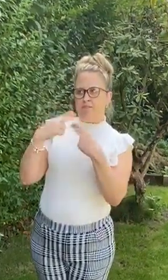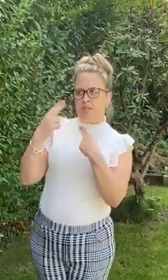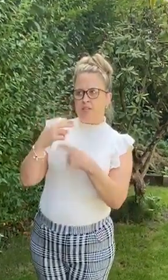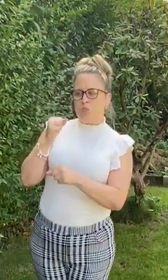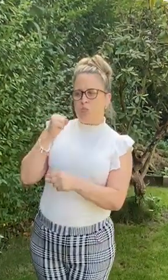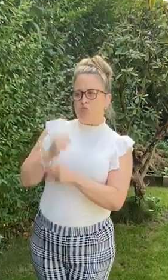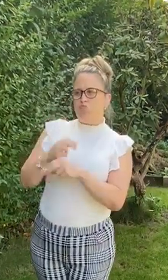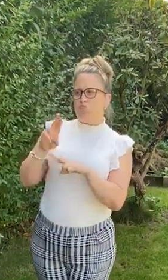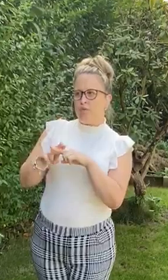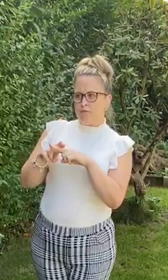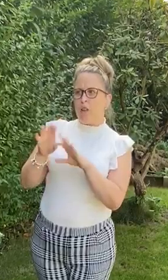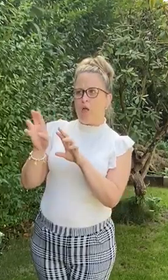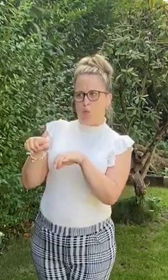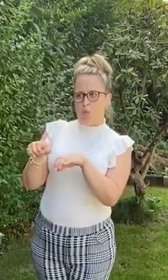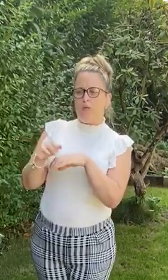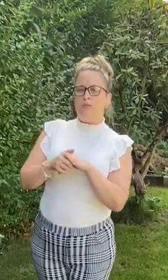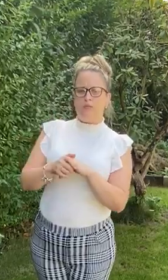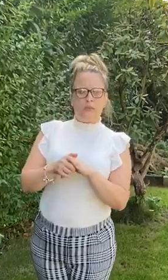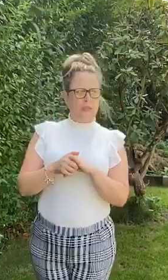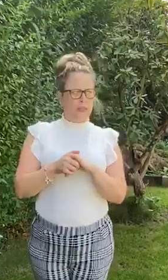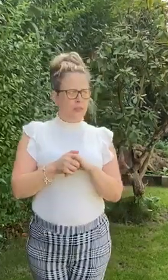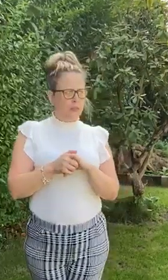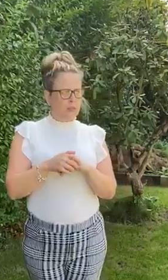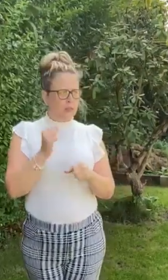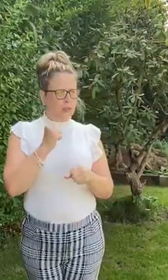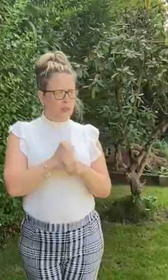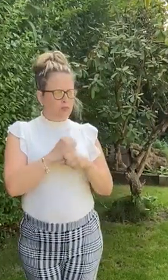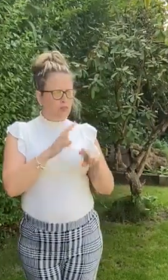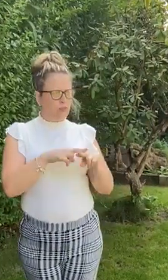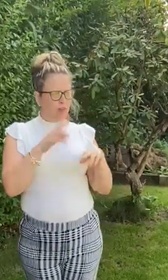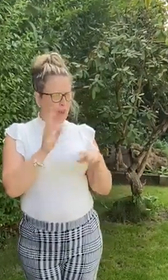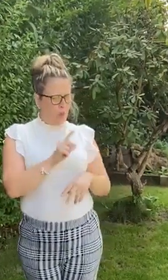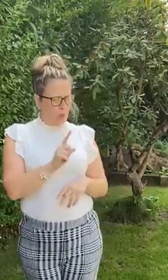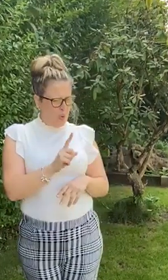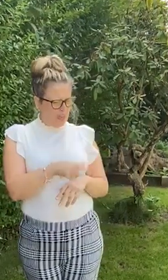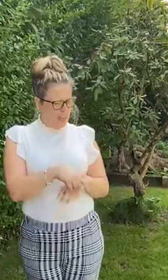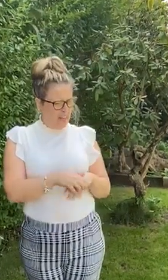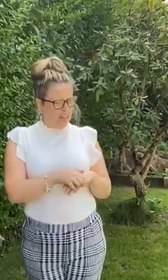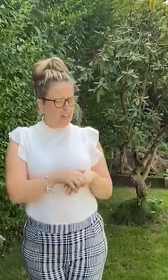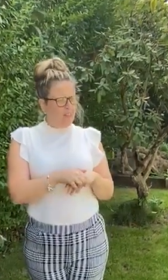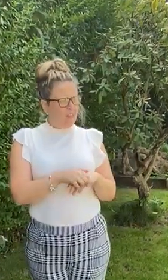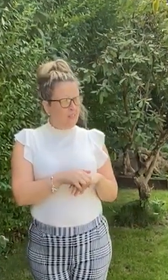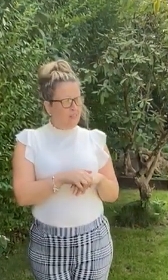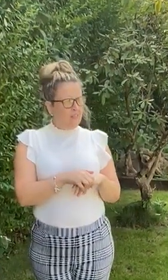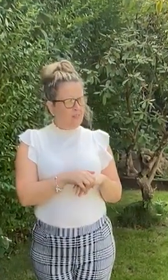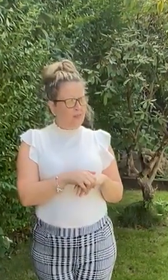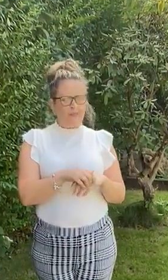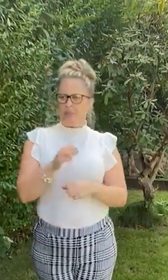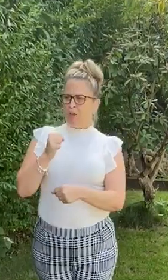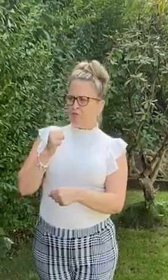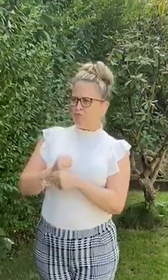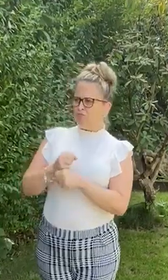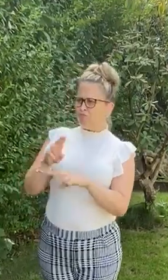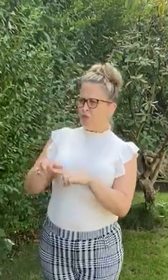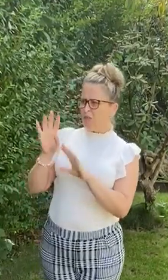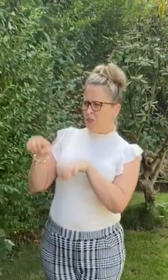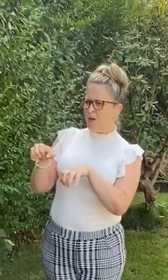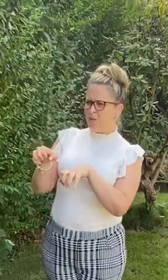A Gruffalo? A What's a Gruffalo? A Gruffalo? Why, didn't you